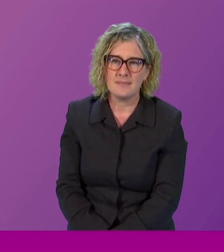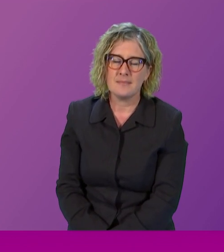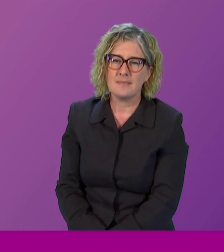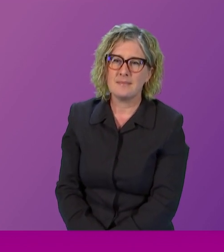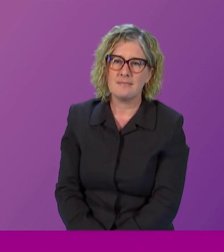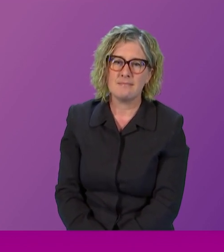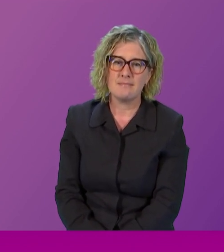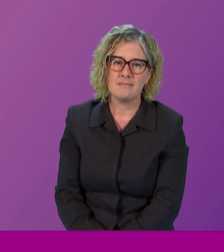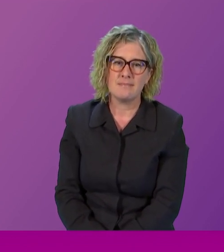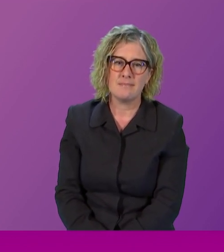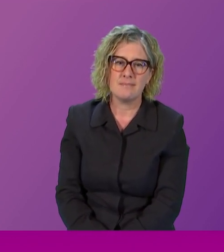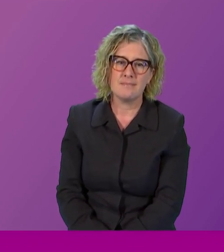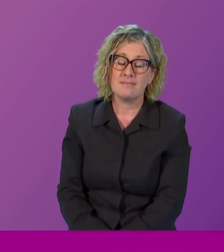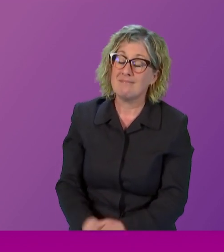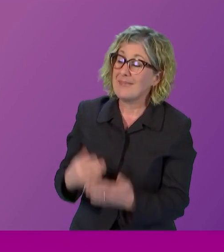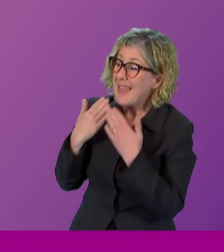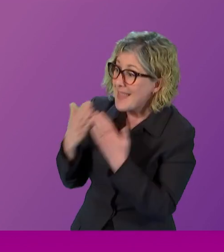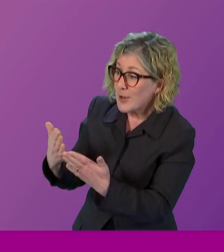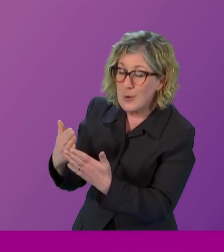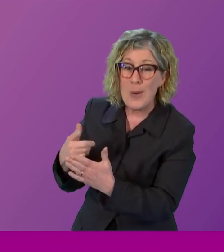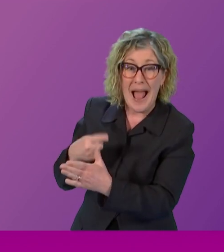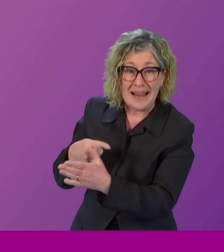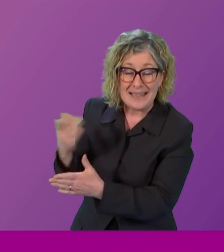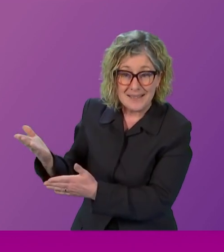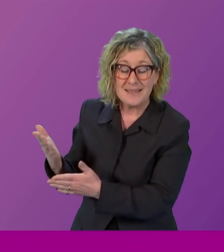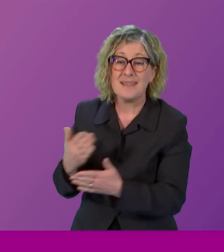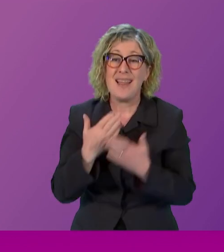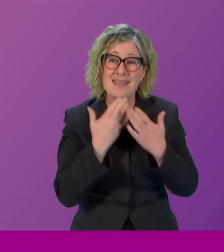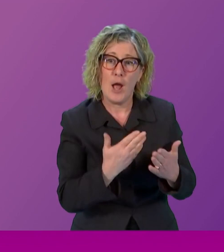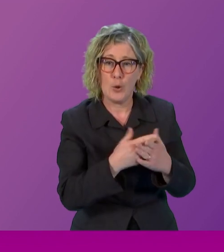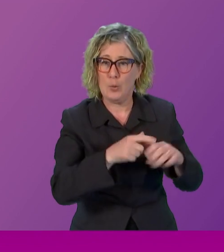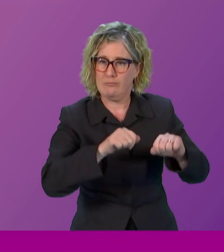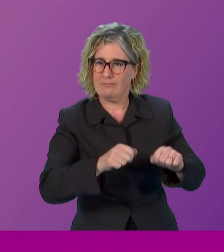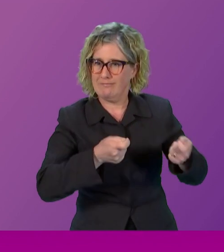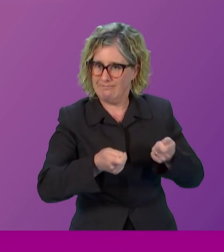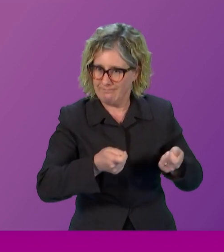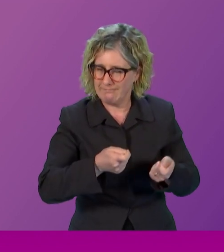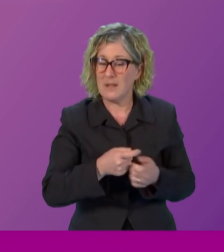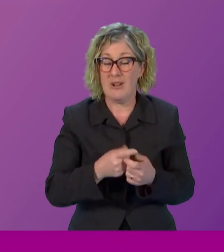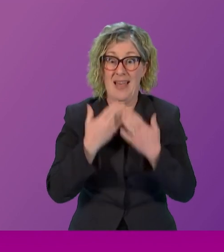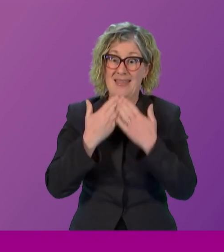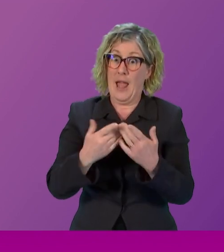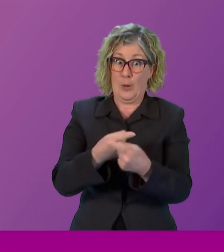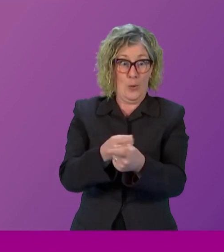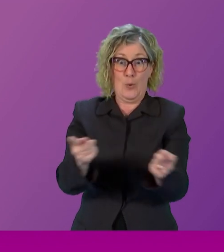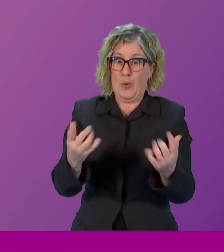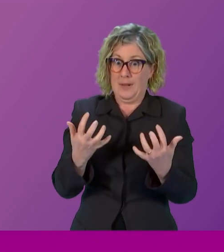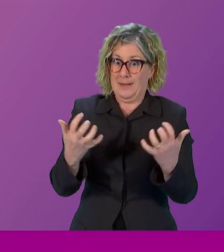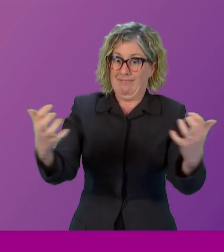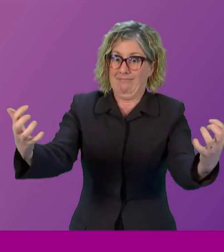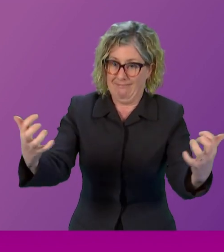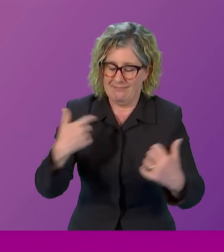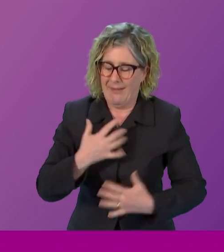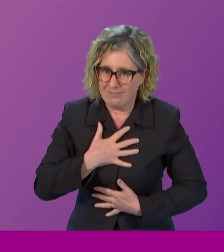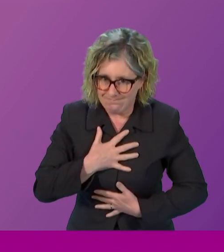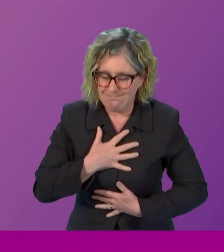Agnes, thank you. President Officer, thank you. And thank you to all of you. I certainly